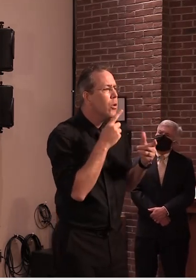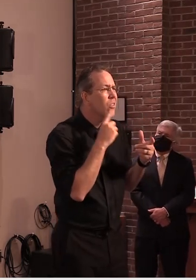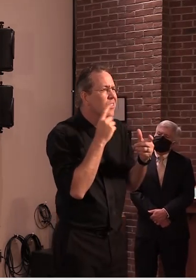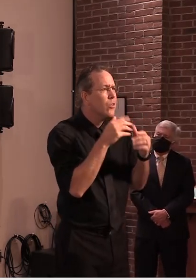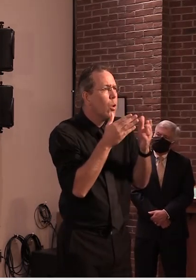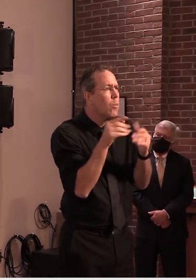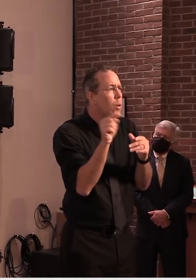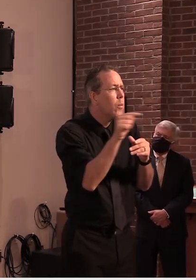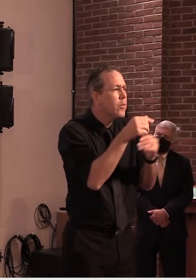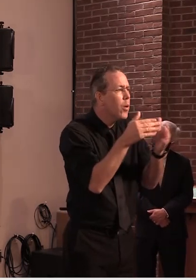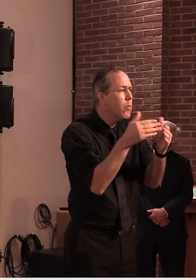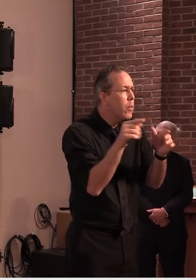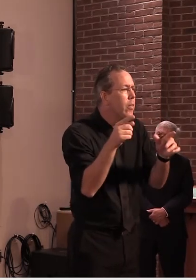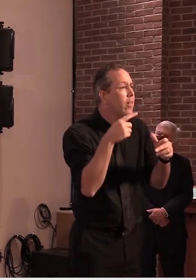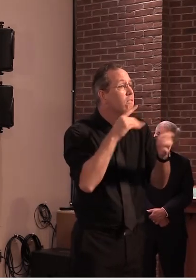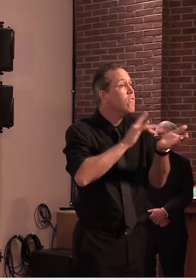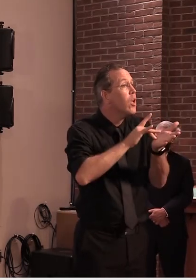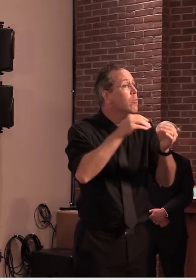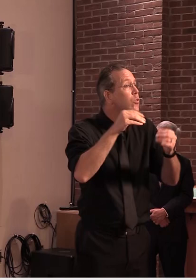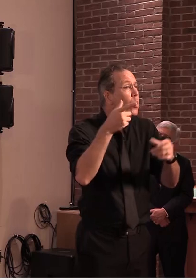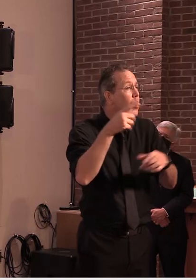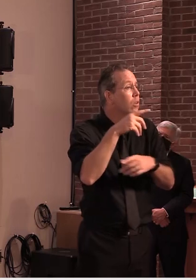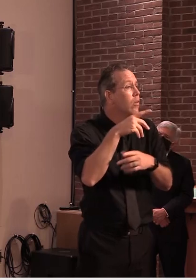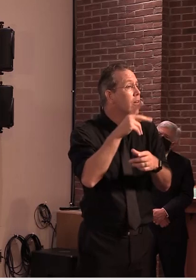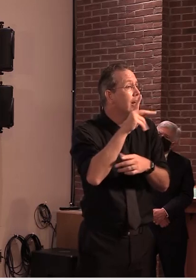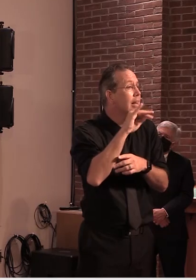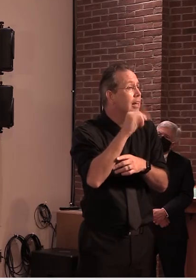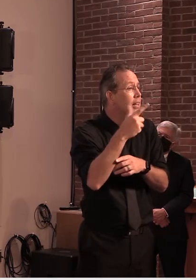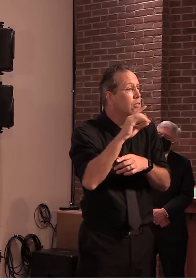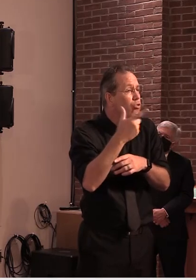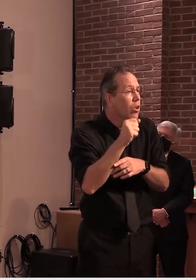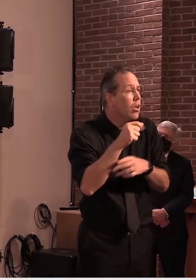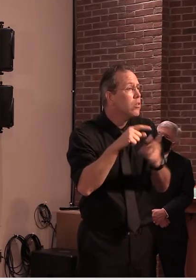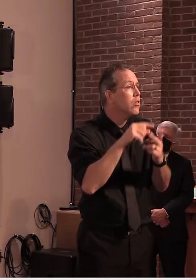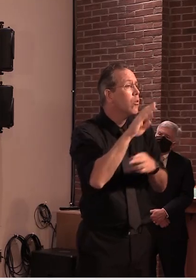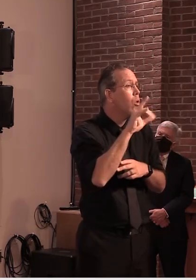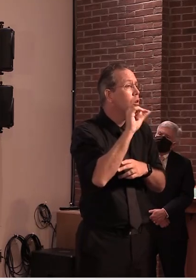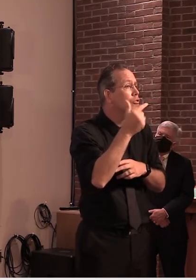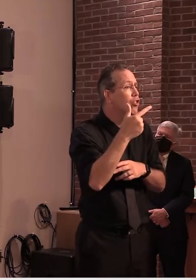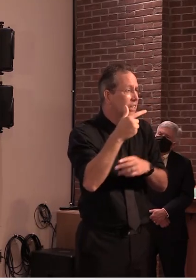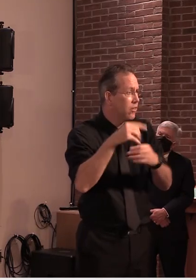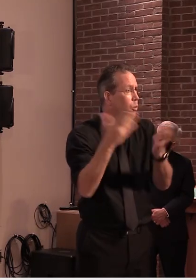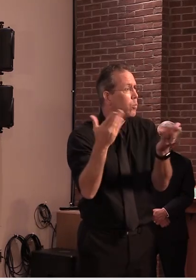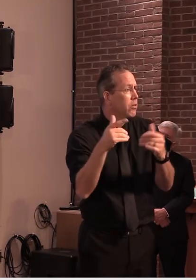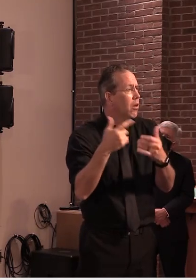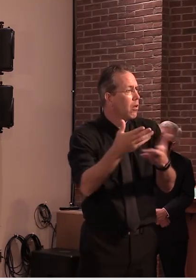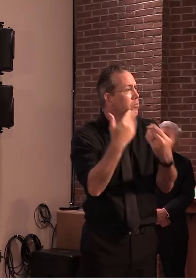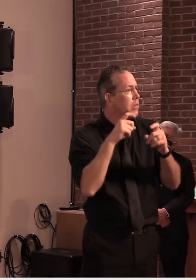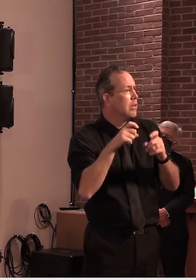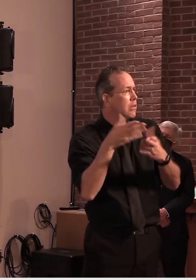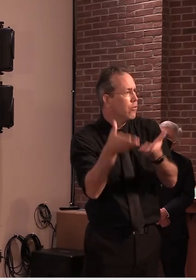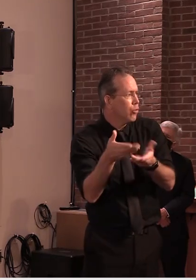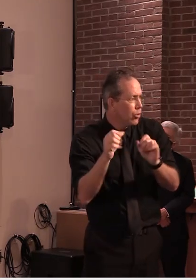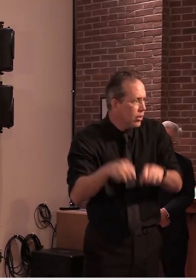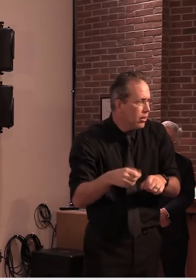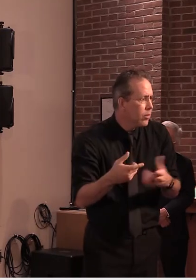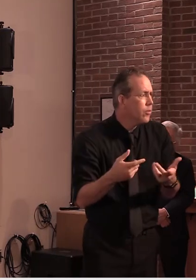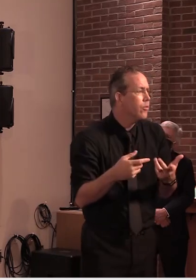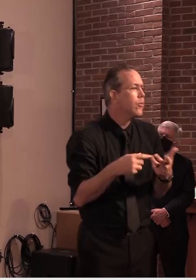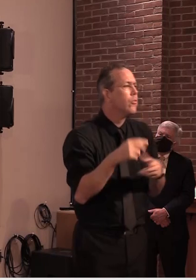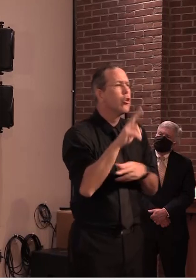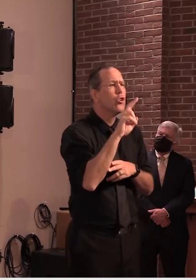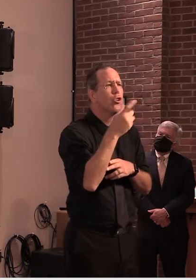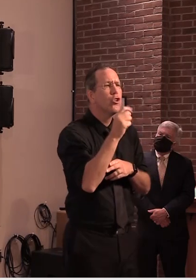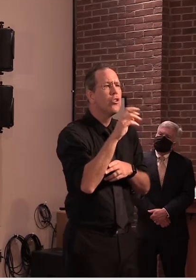um urgent care centers etc so um the pop-ups are not